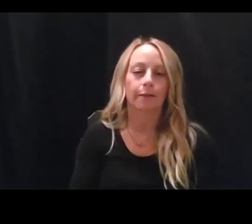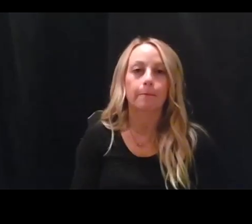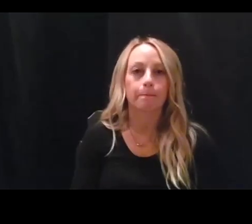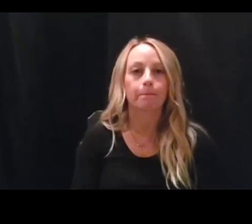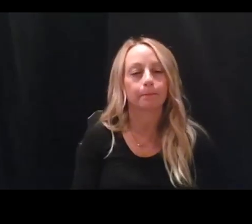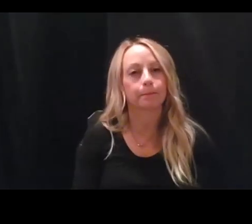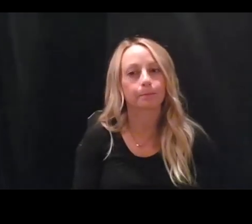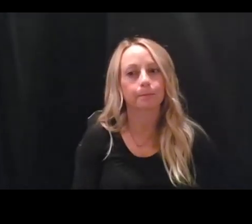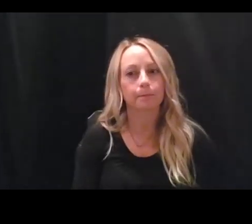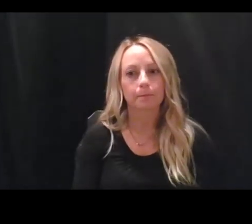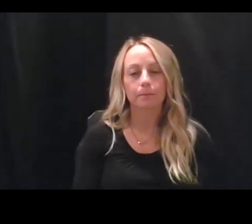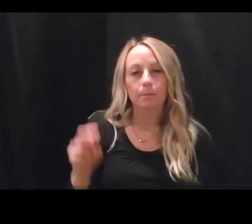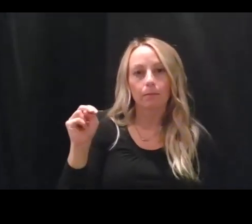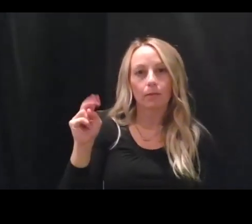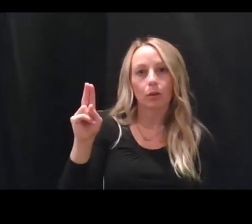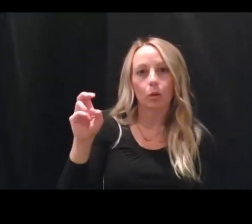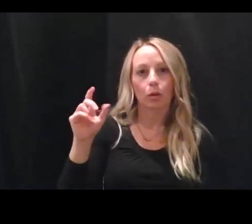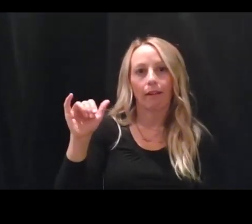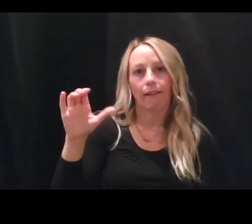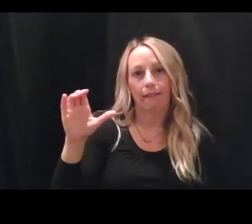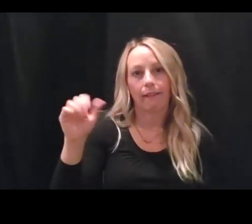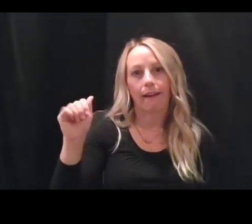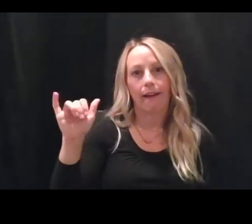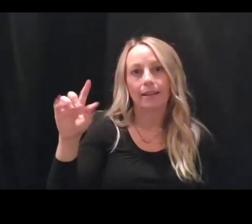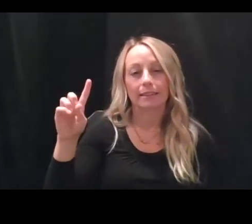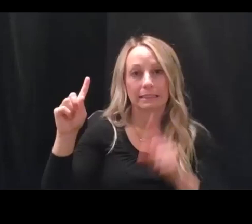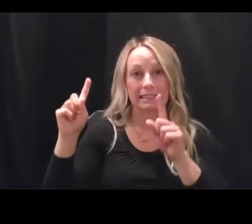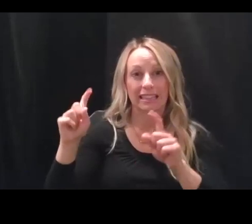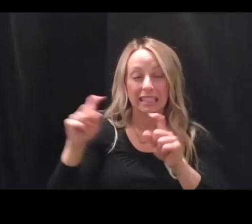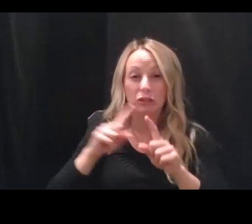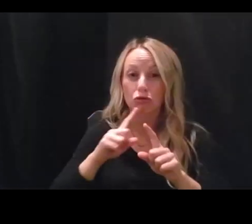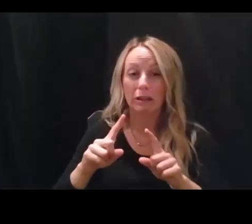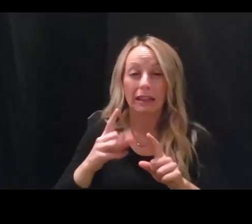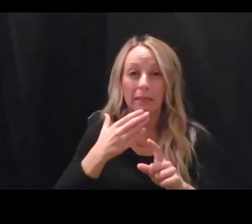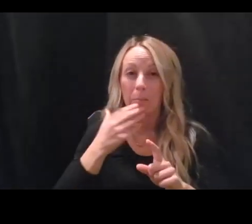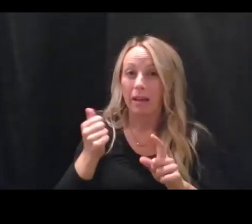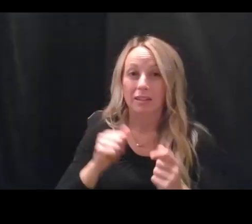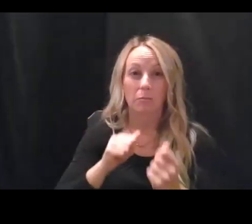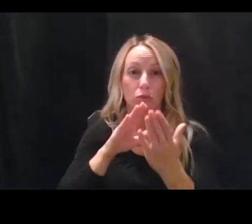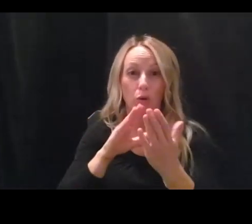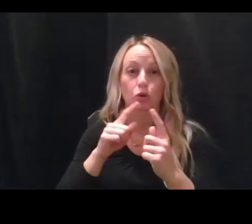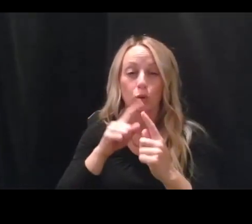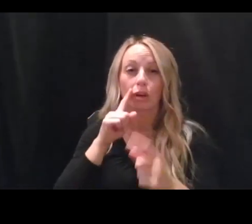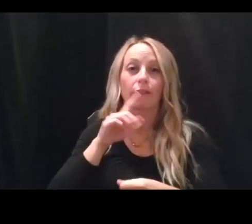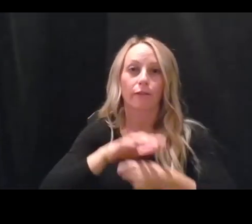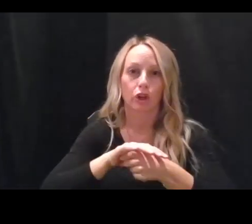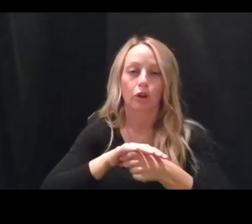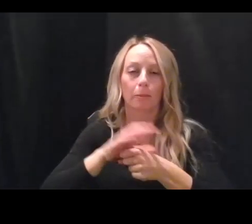uh, nucleic acid testing is really the best way, uh, to confirm cases.